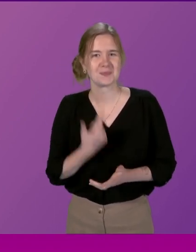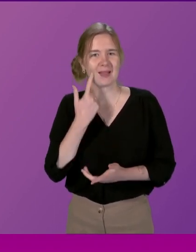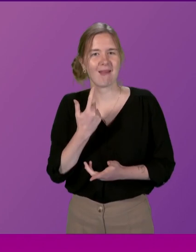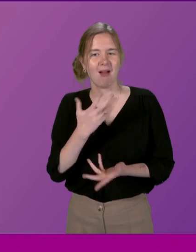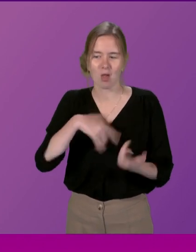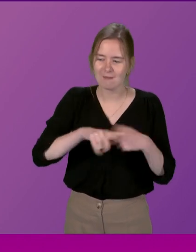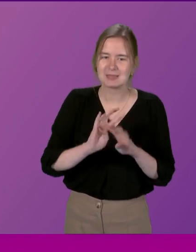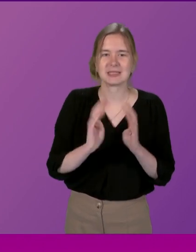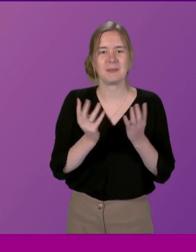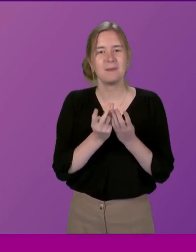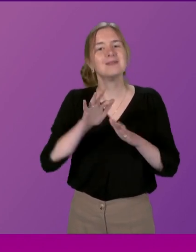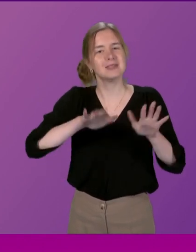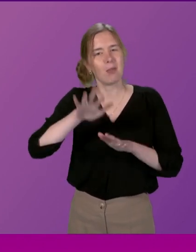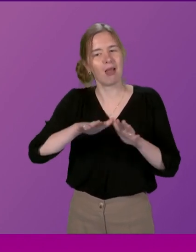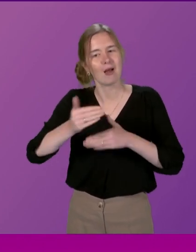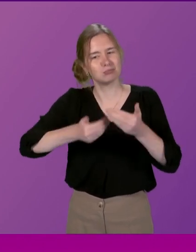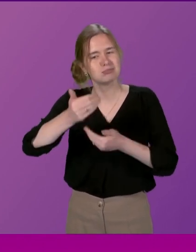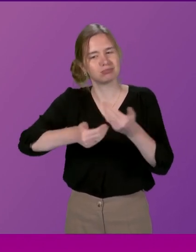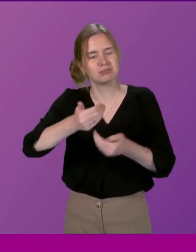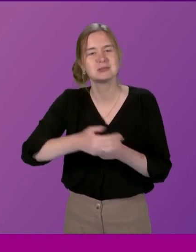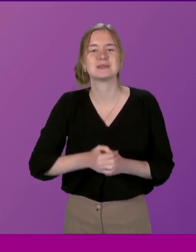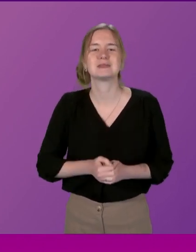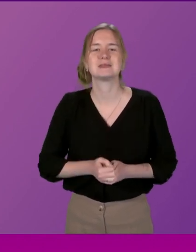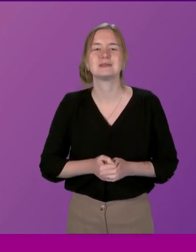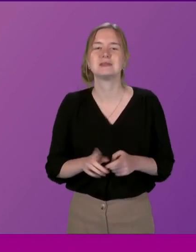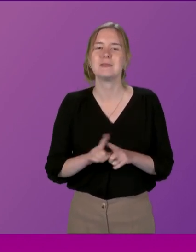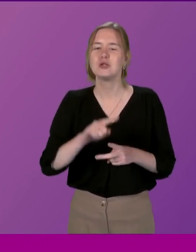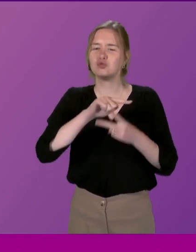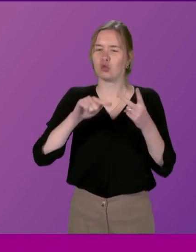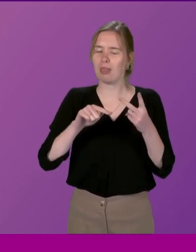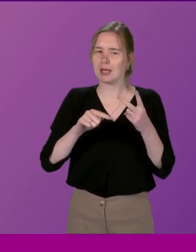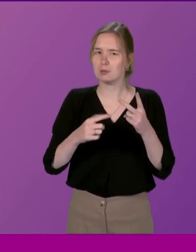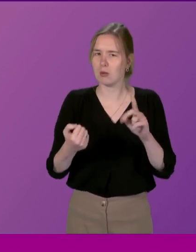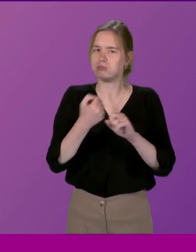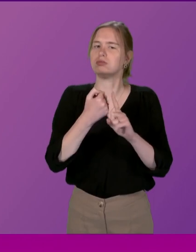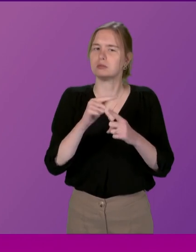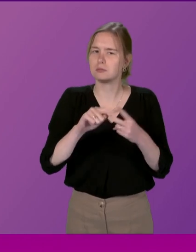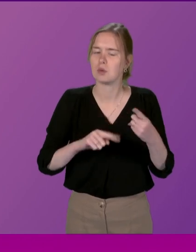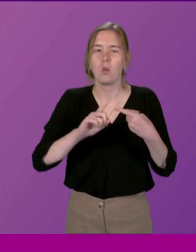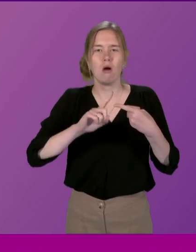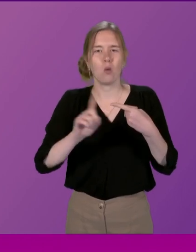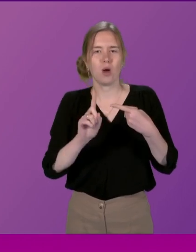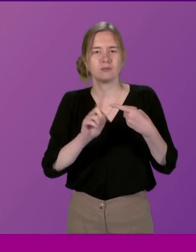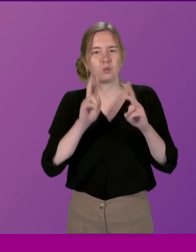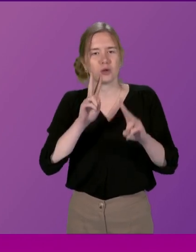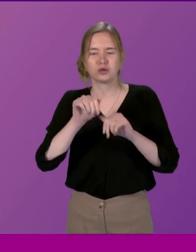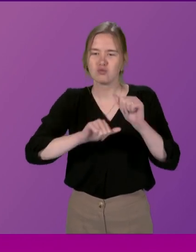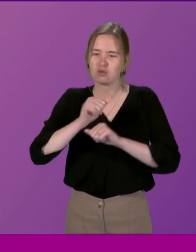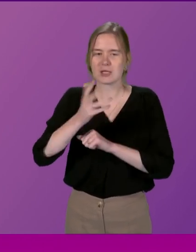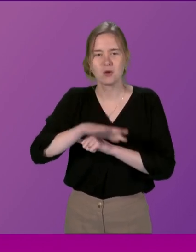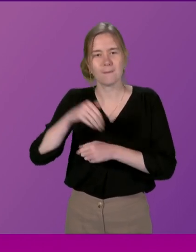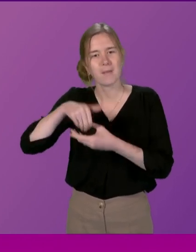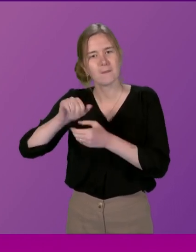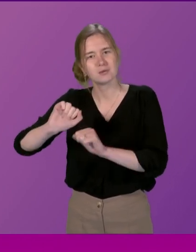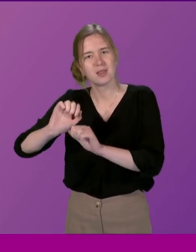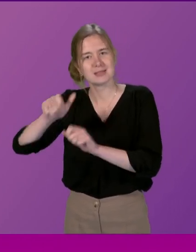committee have been on a similar journey For me, two particular things stand out One was watching the progress made by members of our